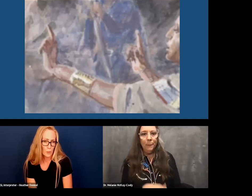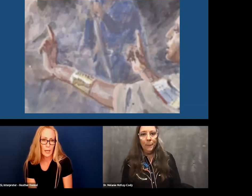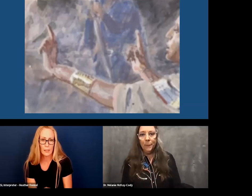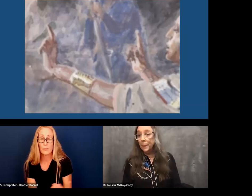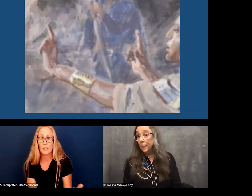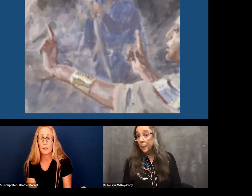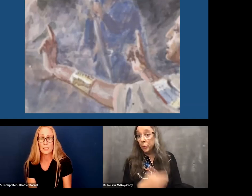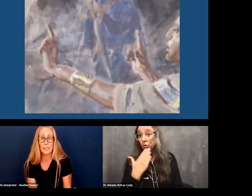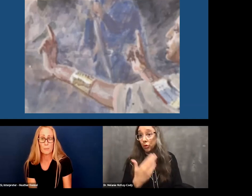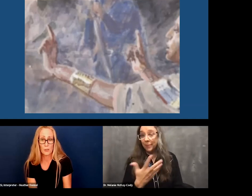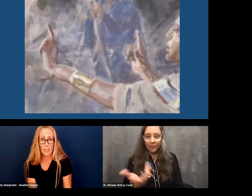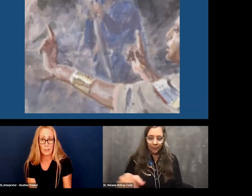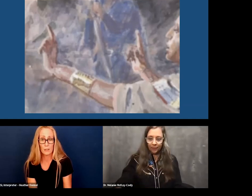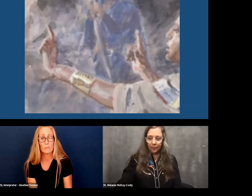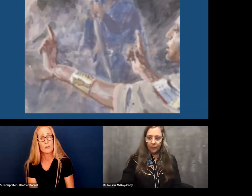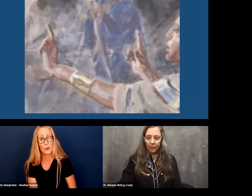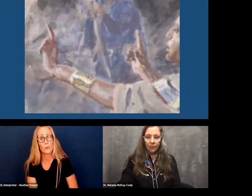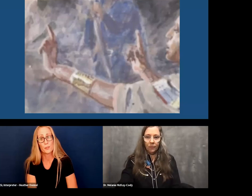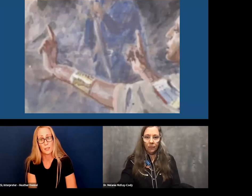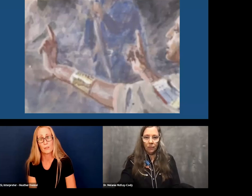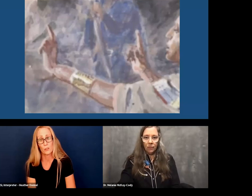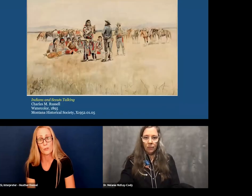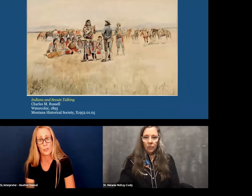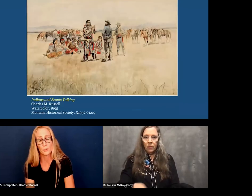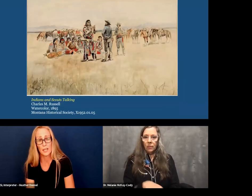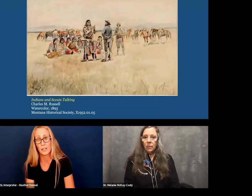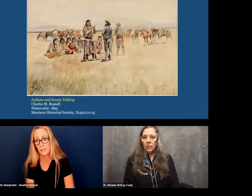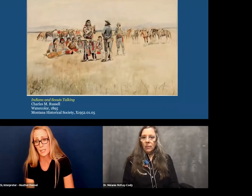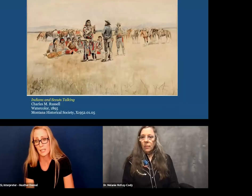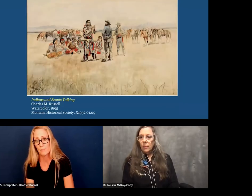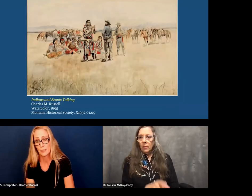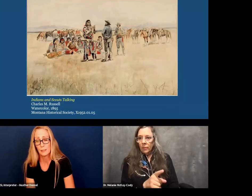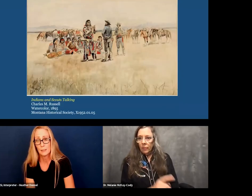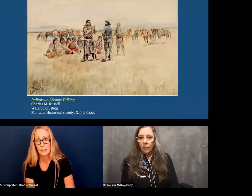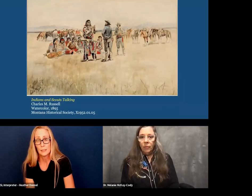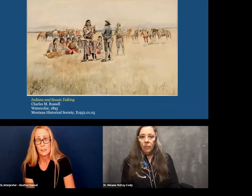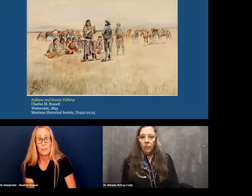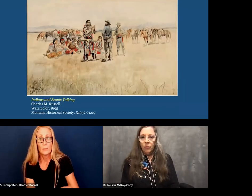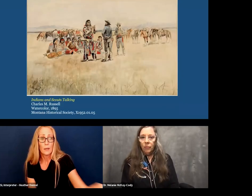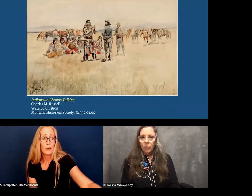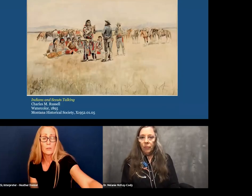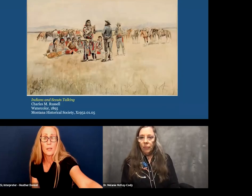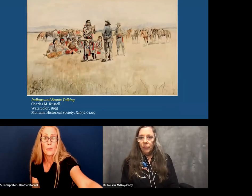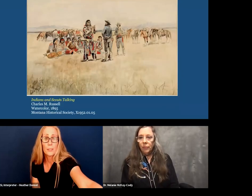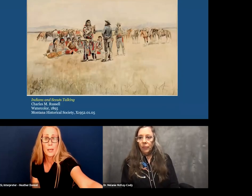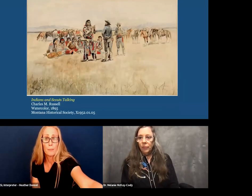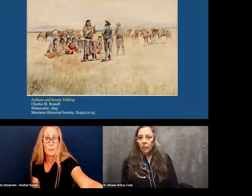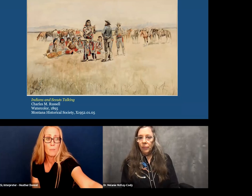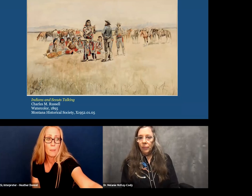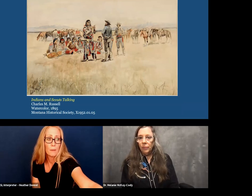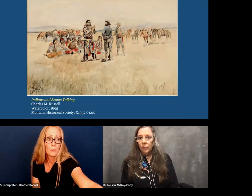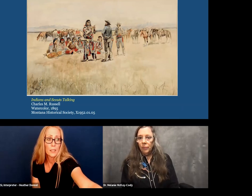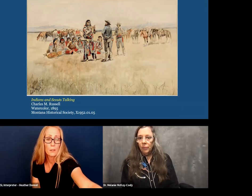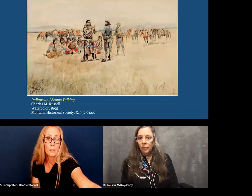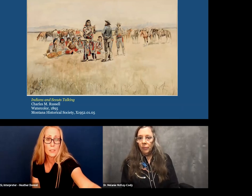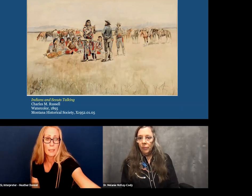So again, this painting in particular shows that Charles Russell was ahead of his time. Here's another example.